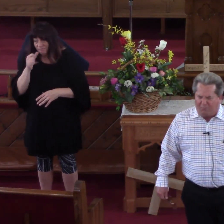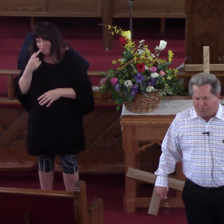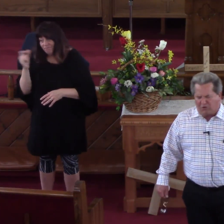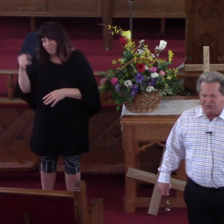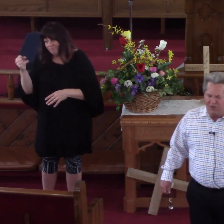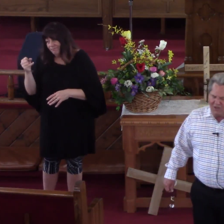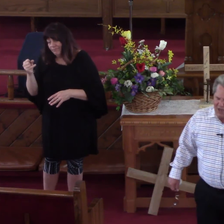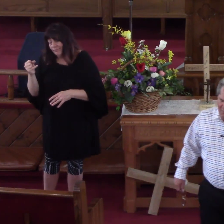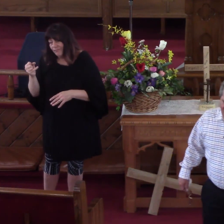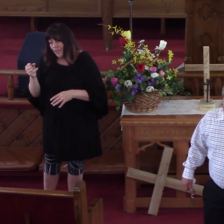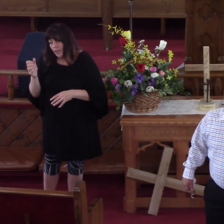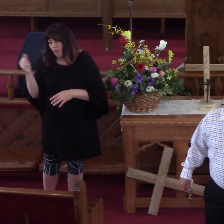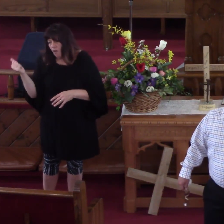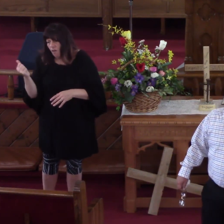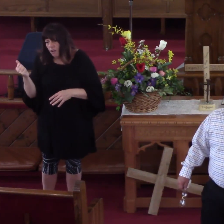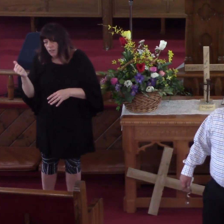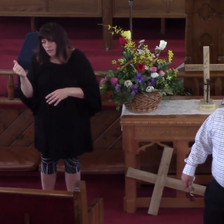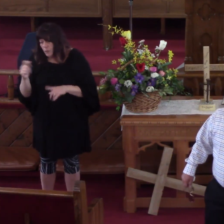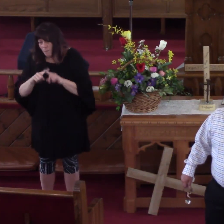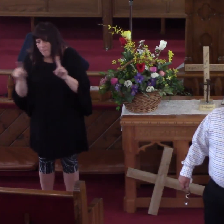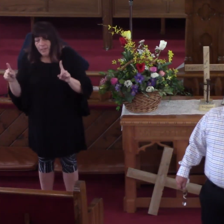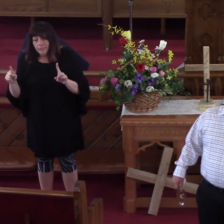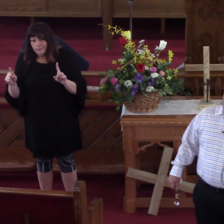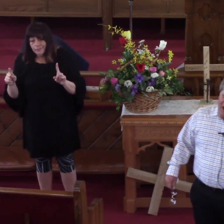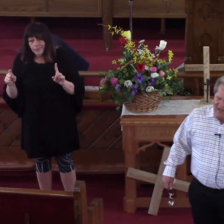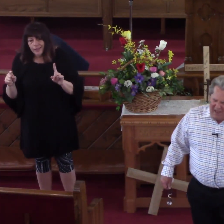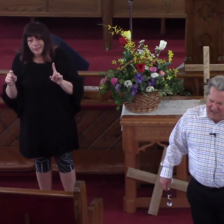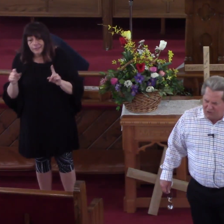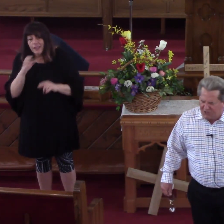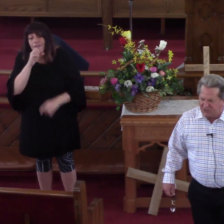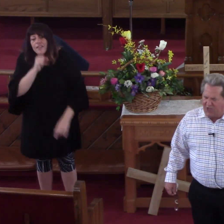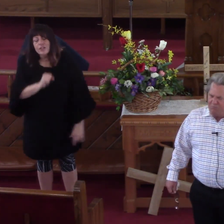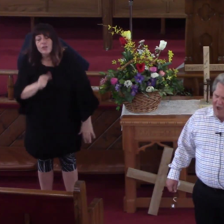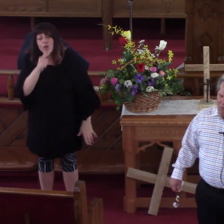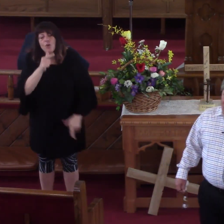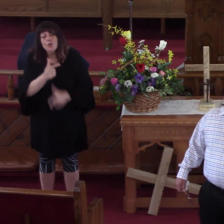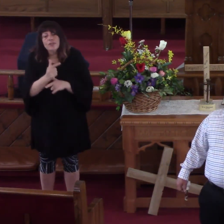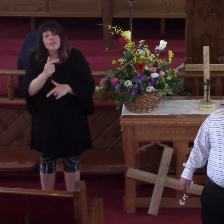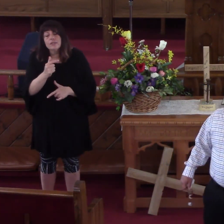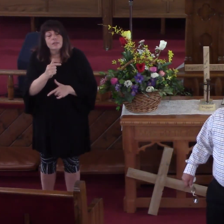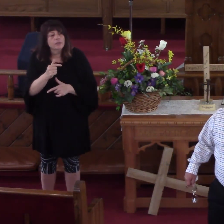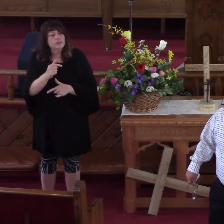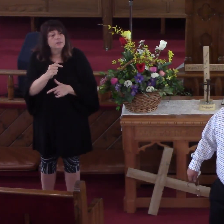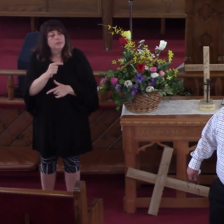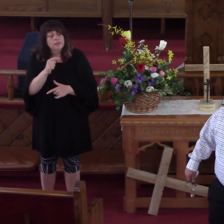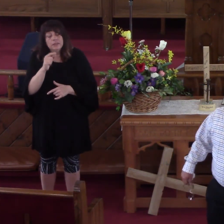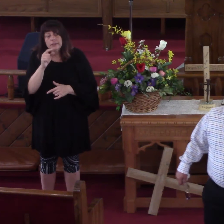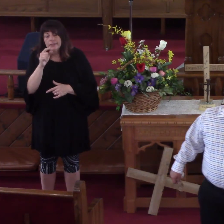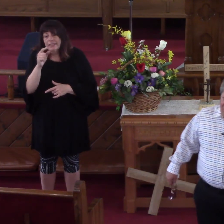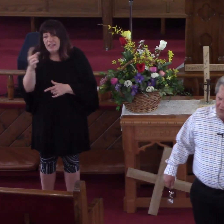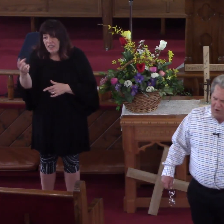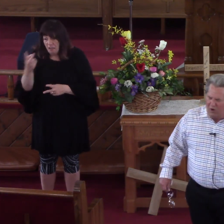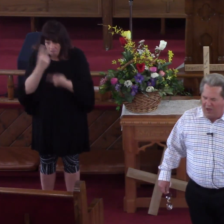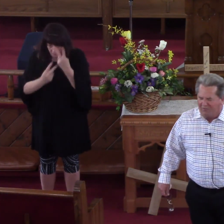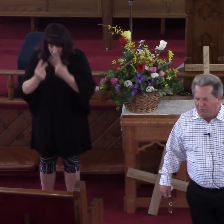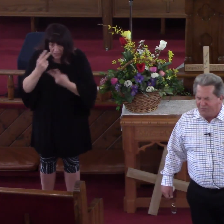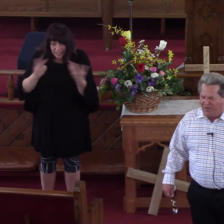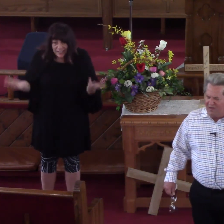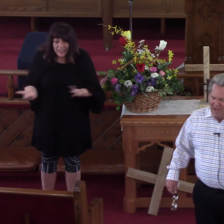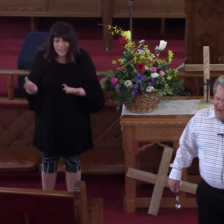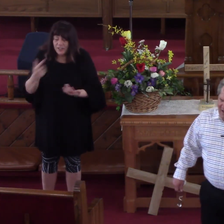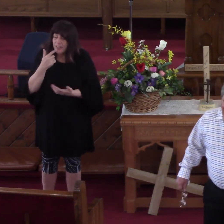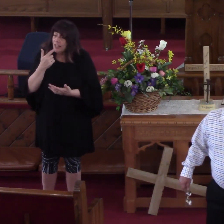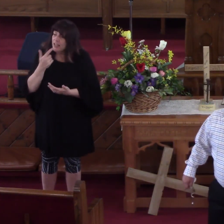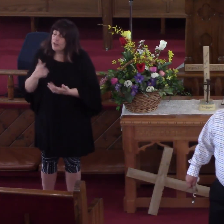the person that comes here, an old sister, and she said, my worst days with